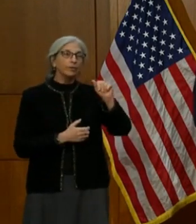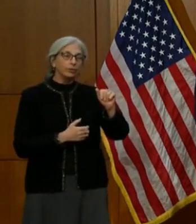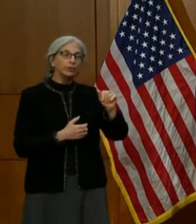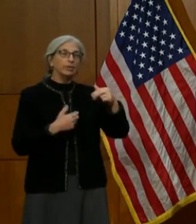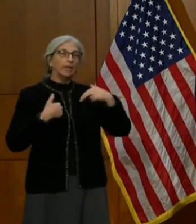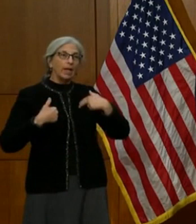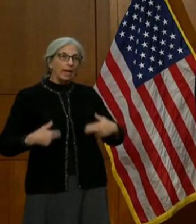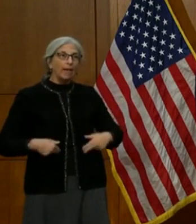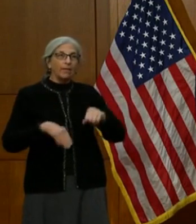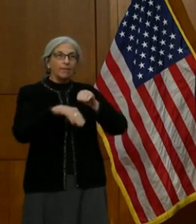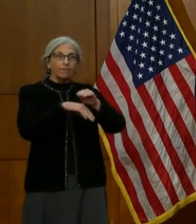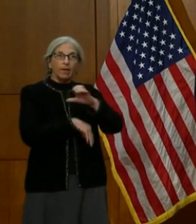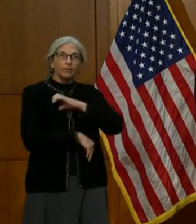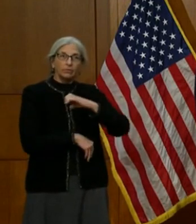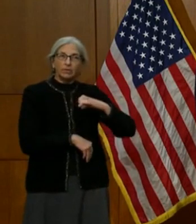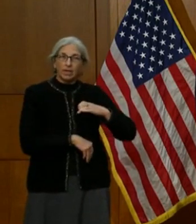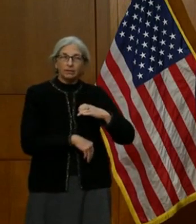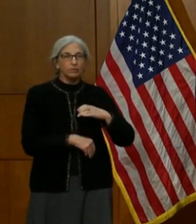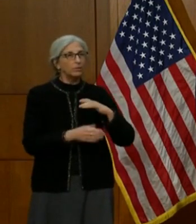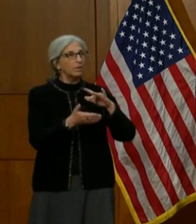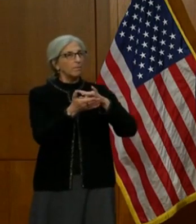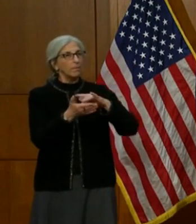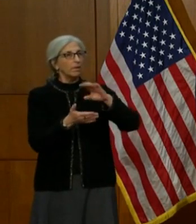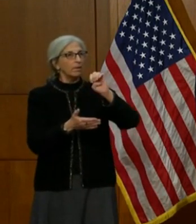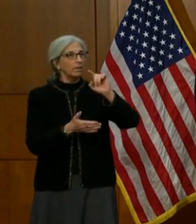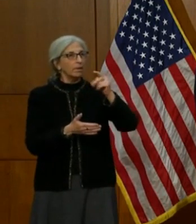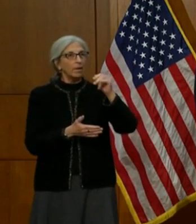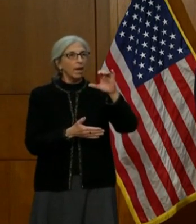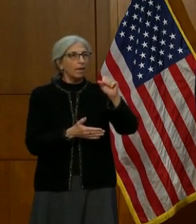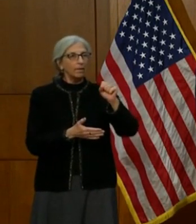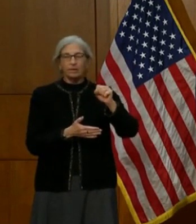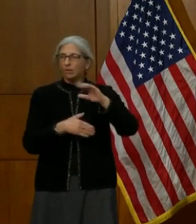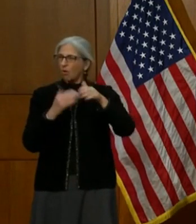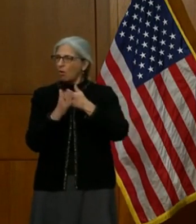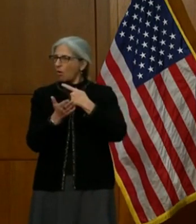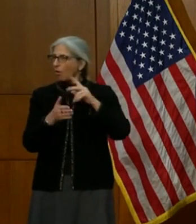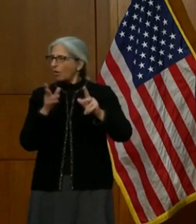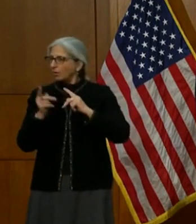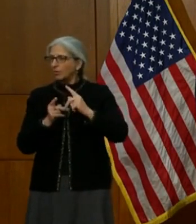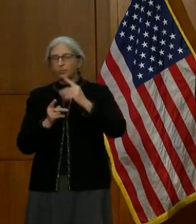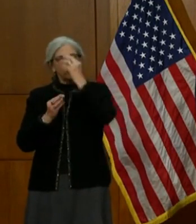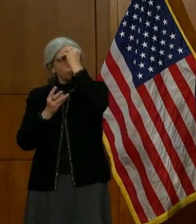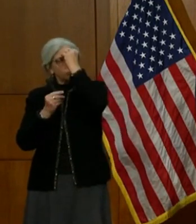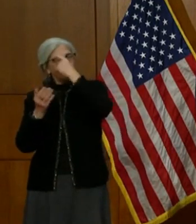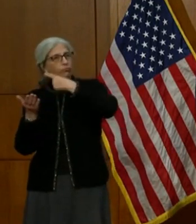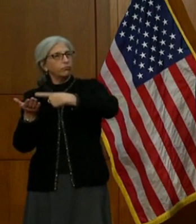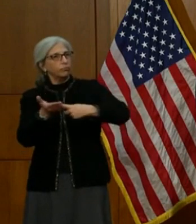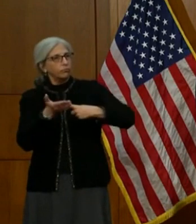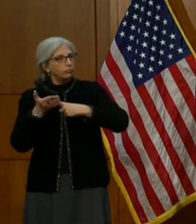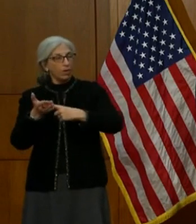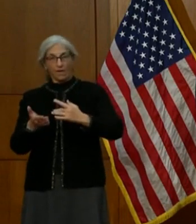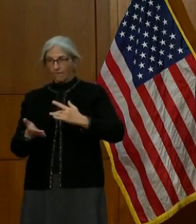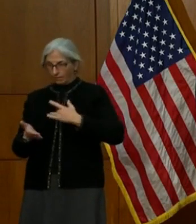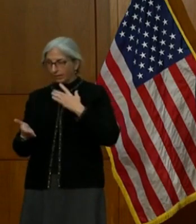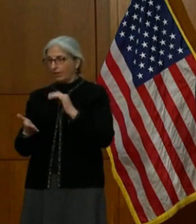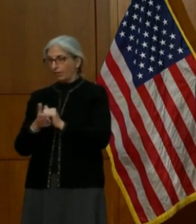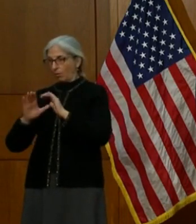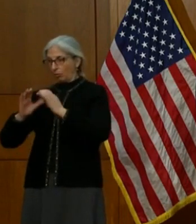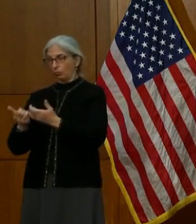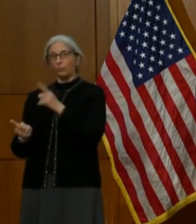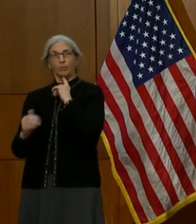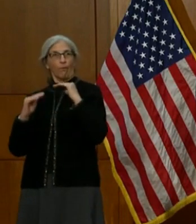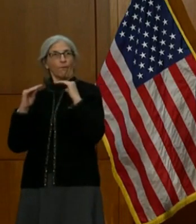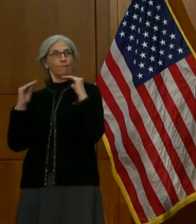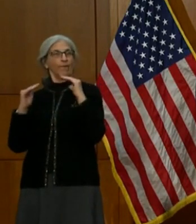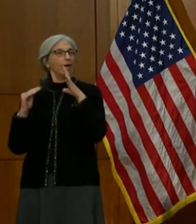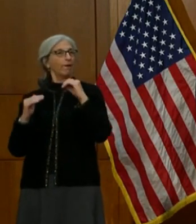ethicists and so on. We feel that this will help us be fair and equitable in the distribution, but we don't want it to